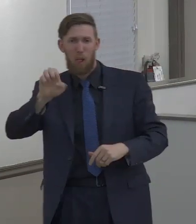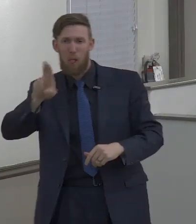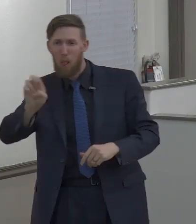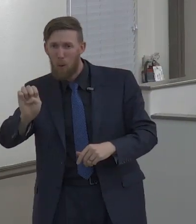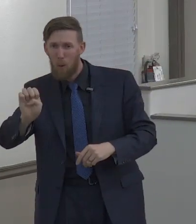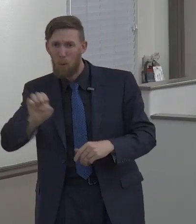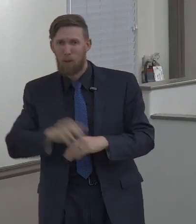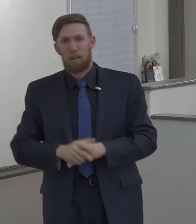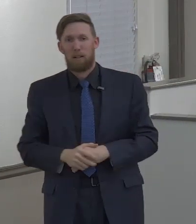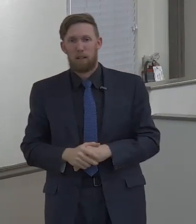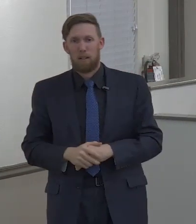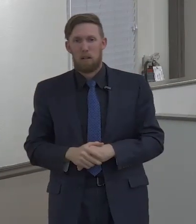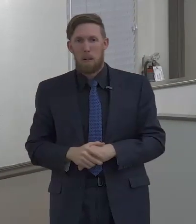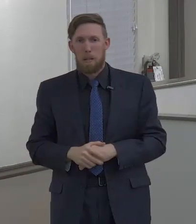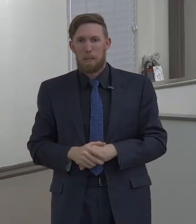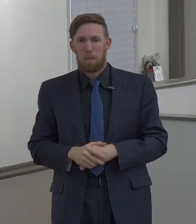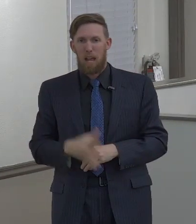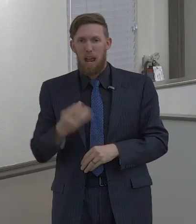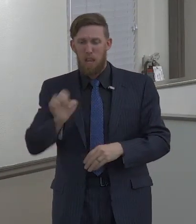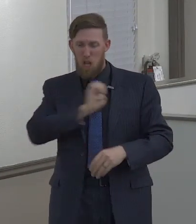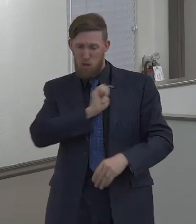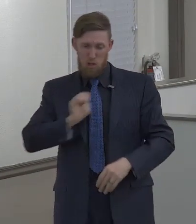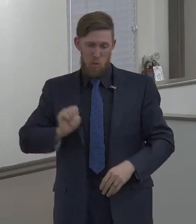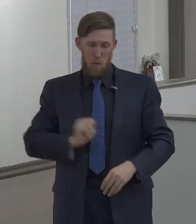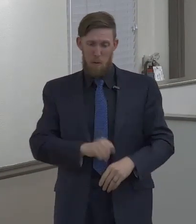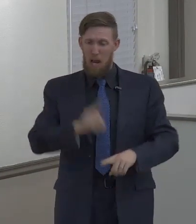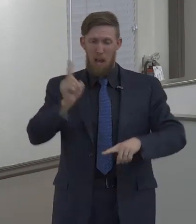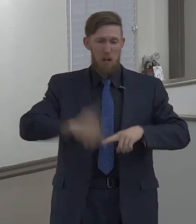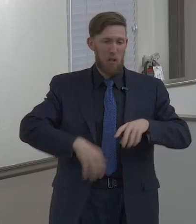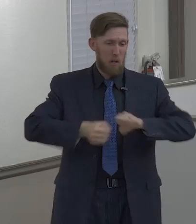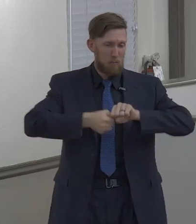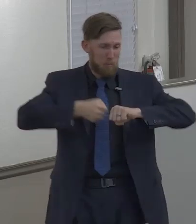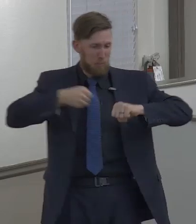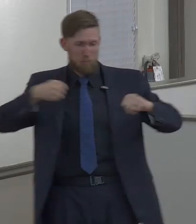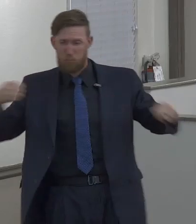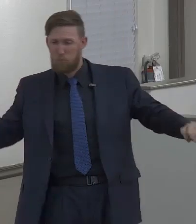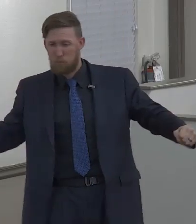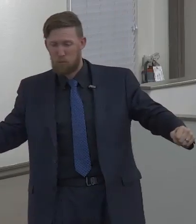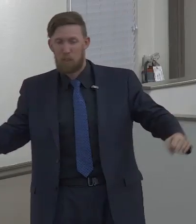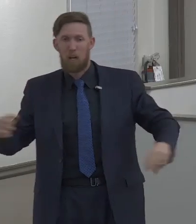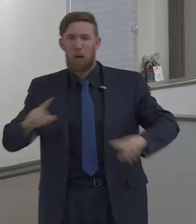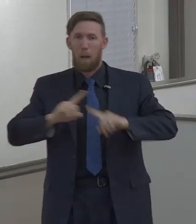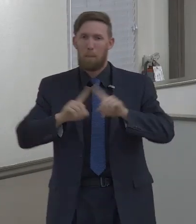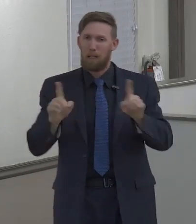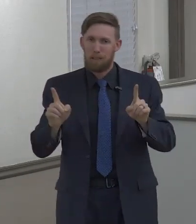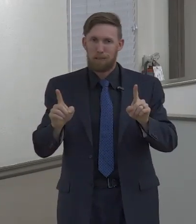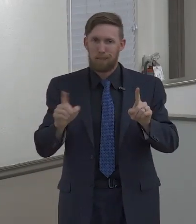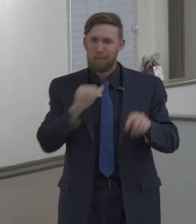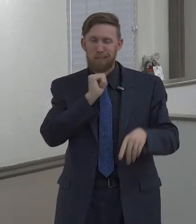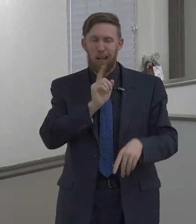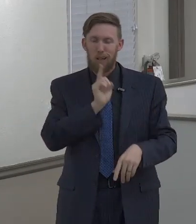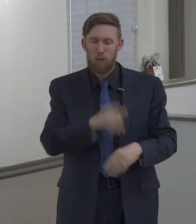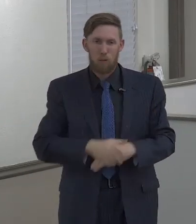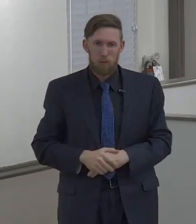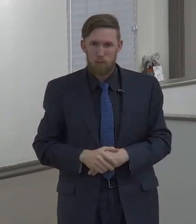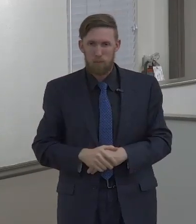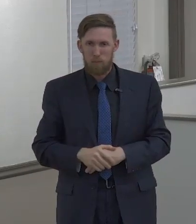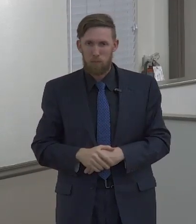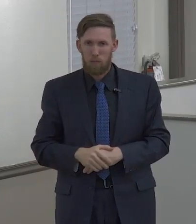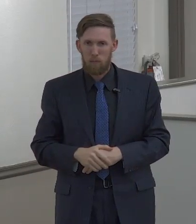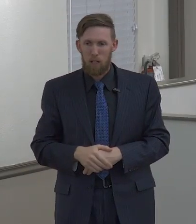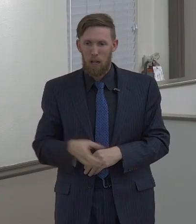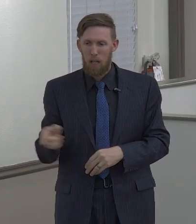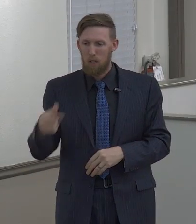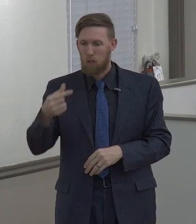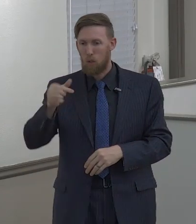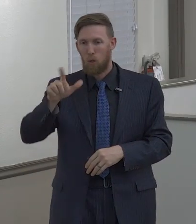himself, if you were to bind his hands together, wouldn't be able to separate it. The bonding agent seemed to have failed